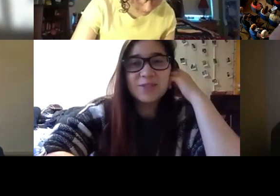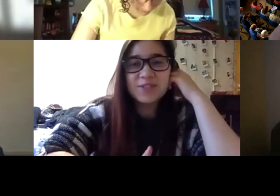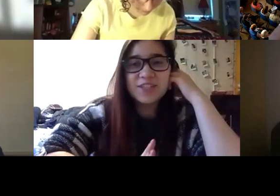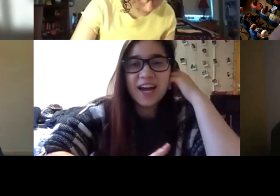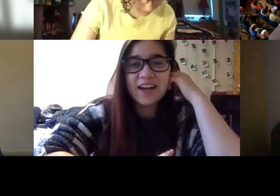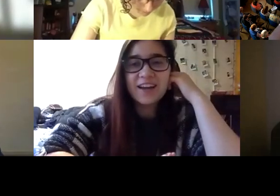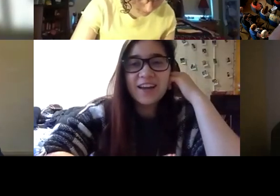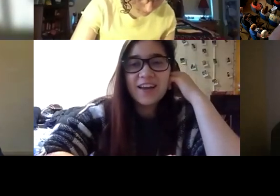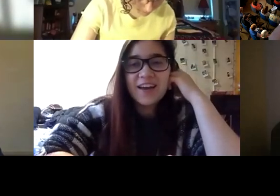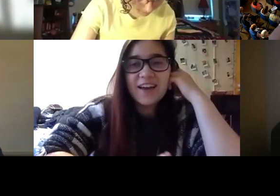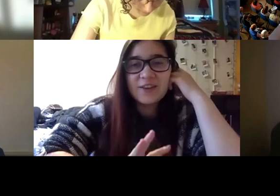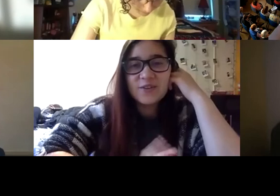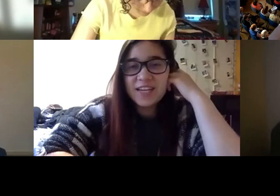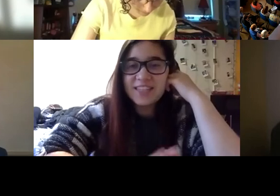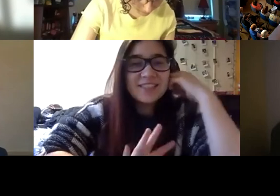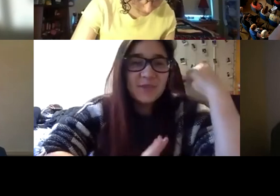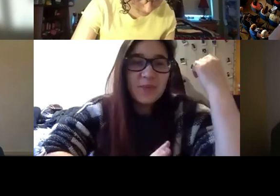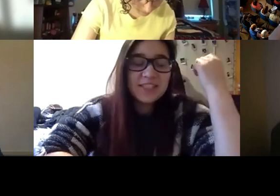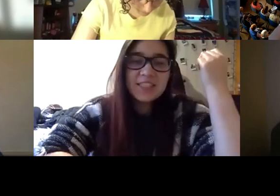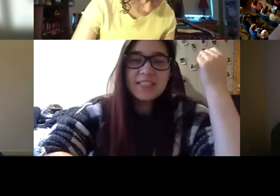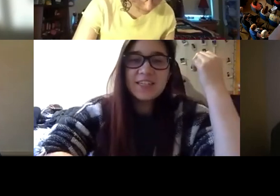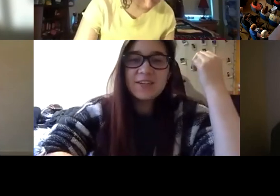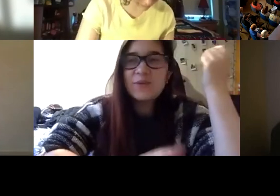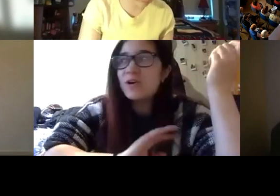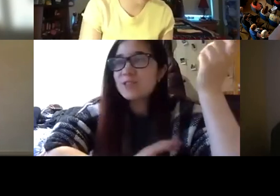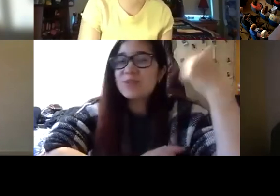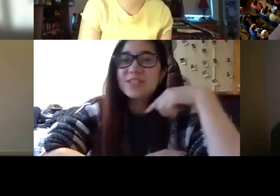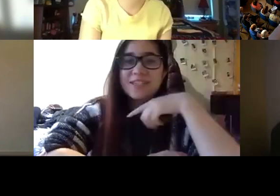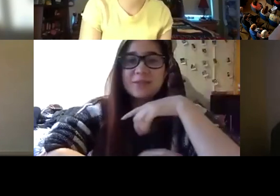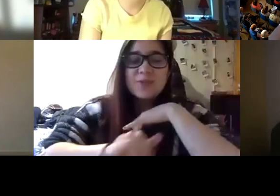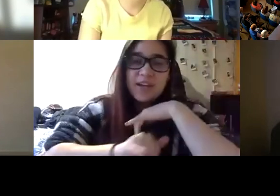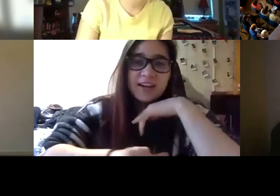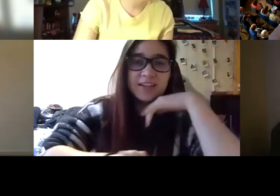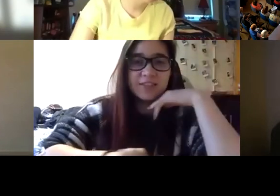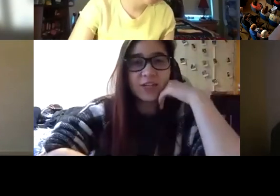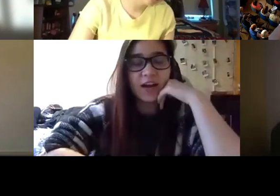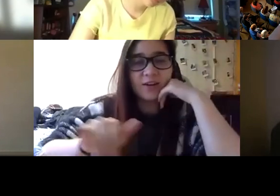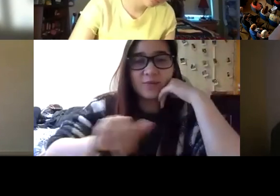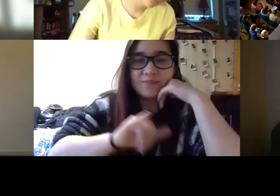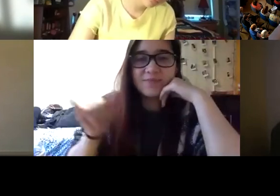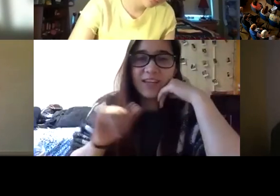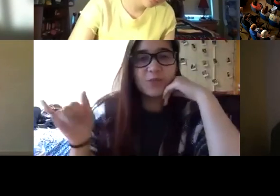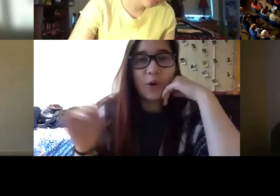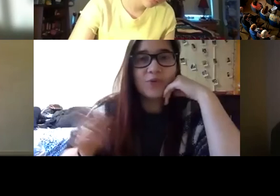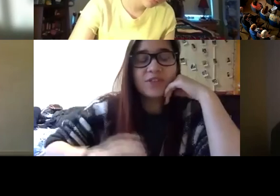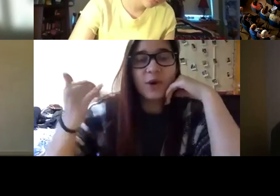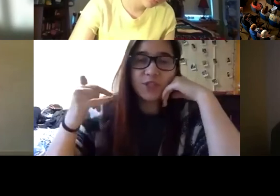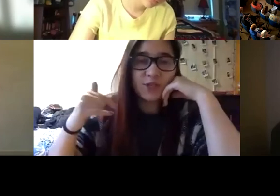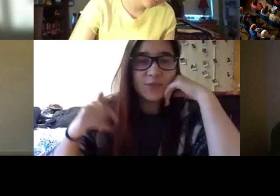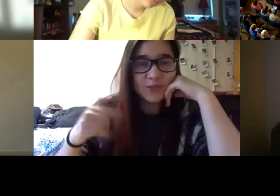junior at UNH in Manchester, but also in Durham. So I kind of, um, I do both. So I'm a Durham student